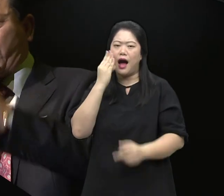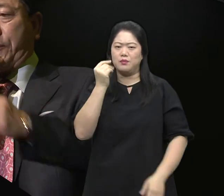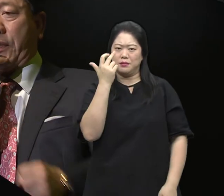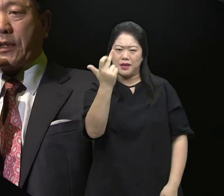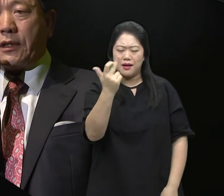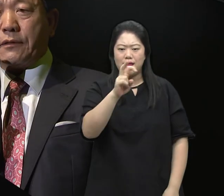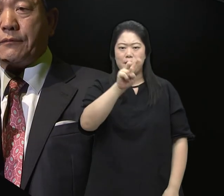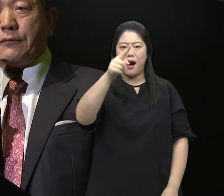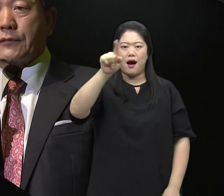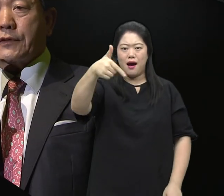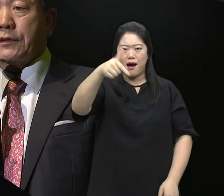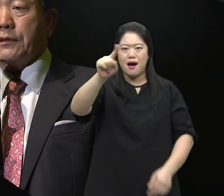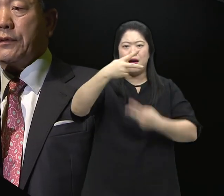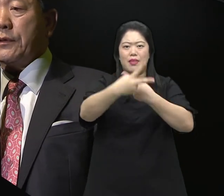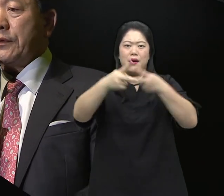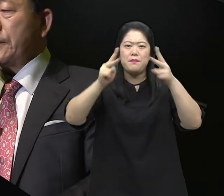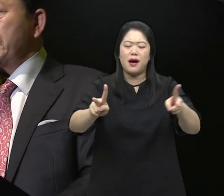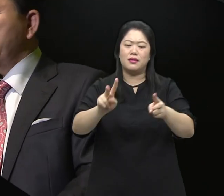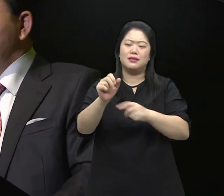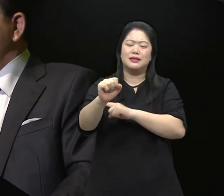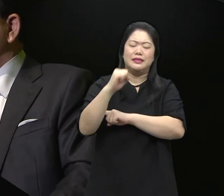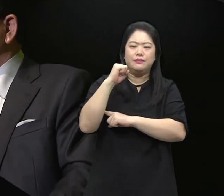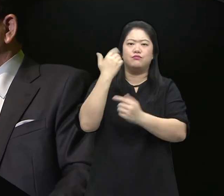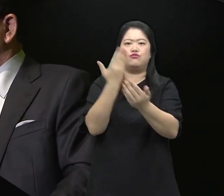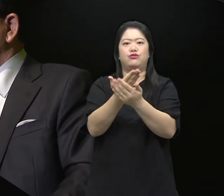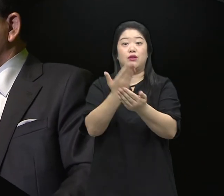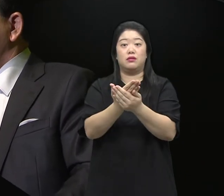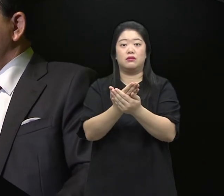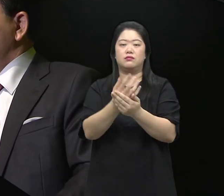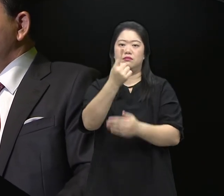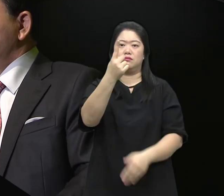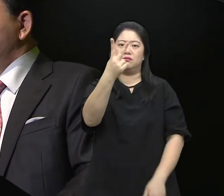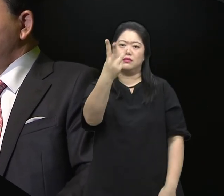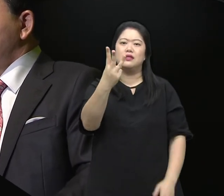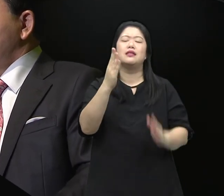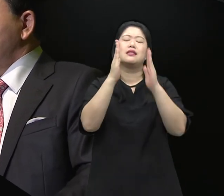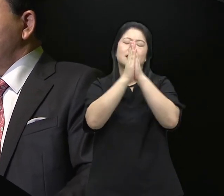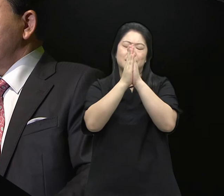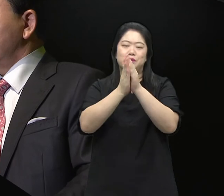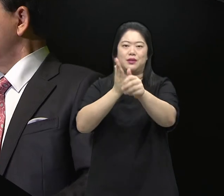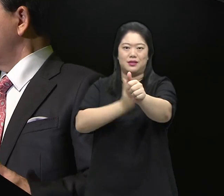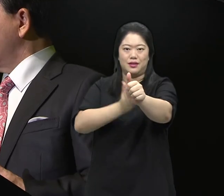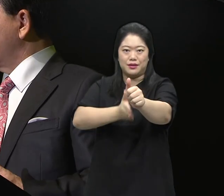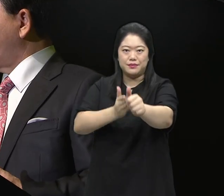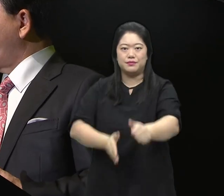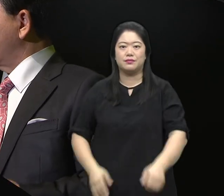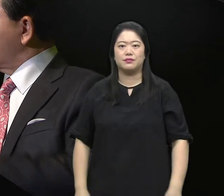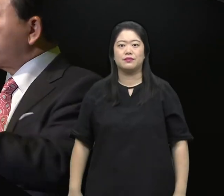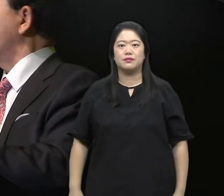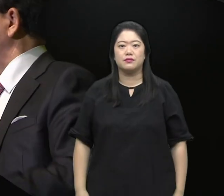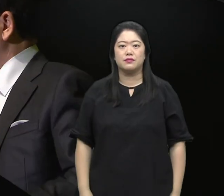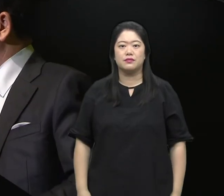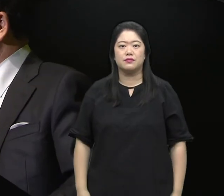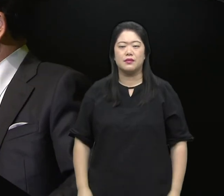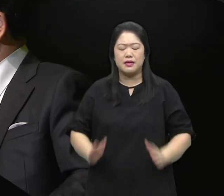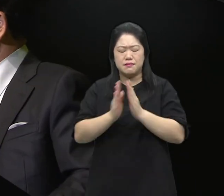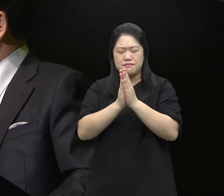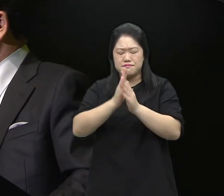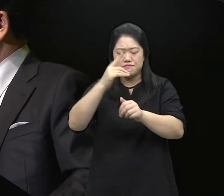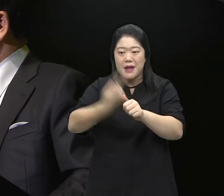And may you plant the covenant of Calvary The Mount of Olives and Marks of Arum In May tonight And just wait and see how